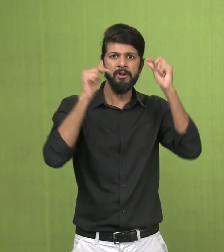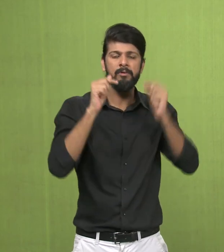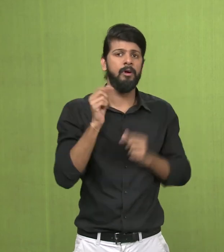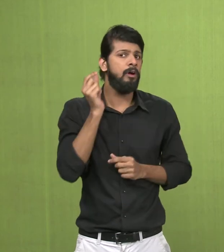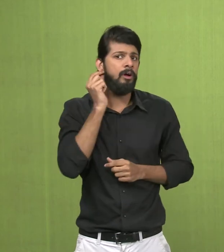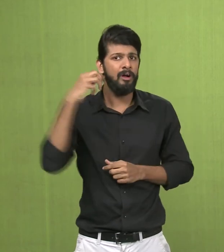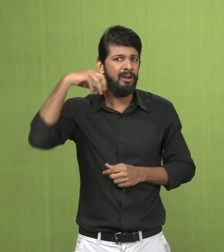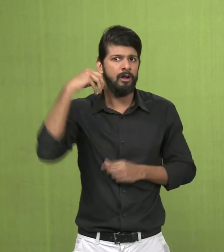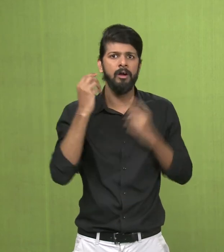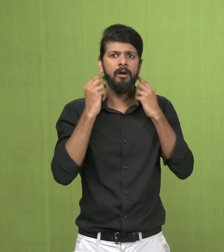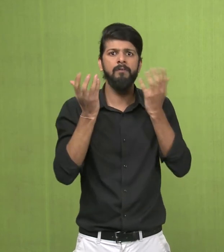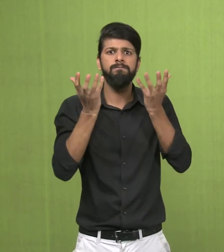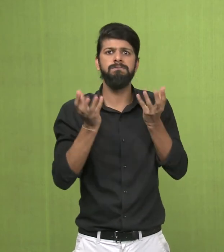heavy earrings.